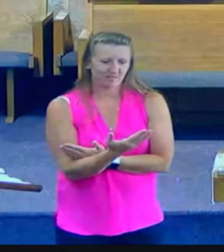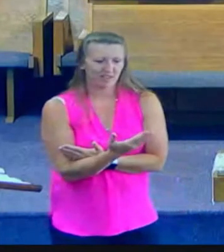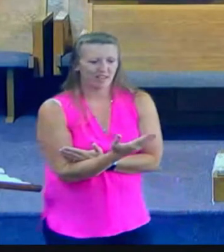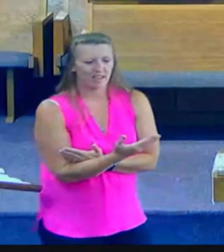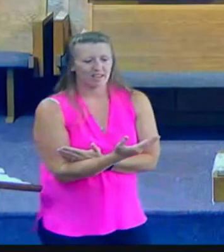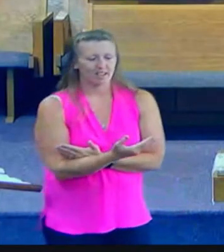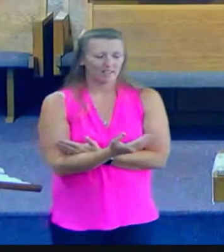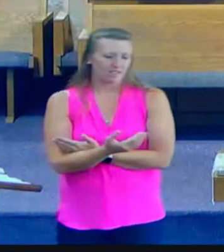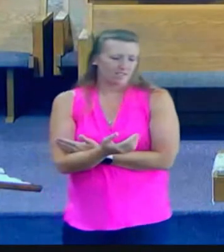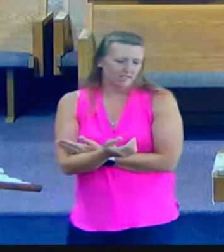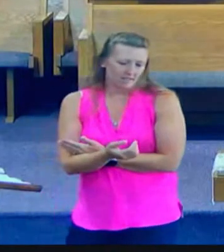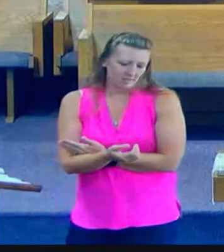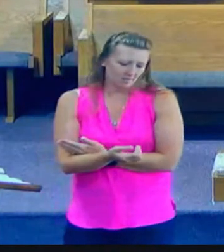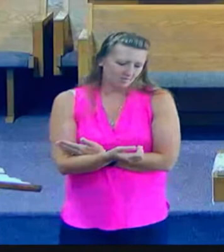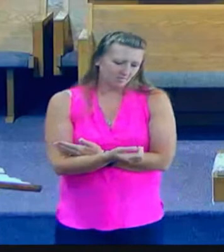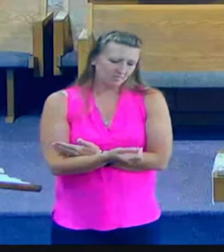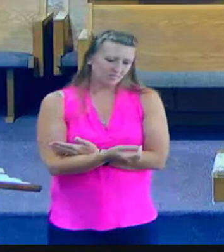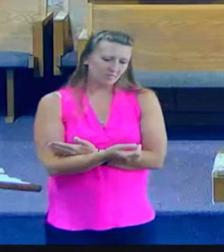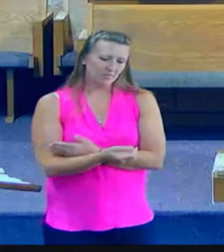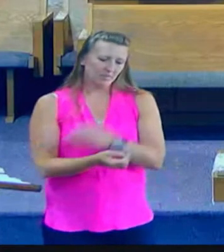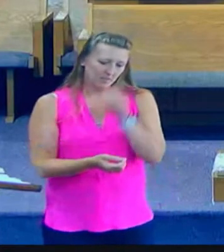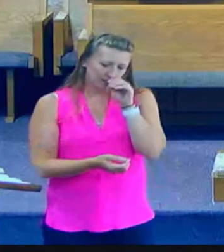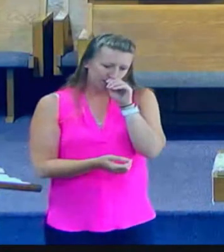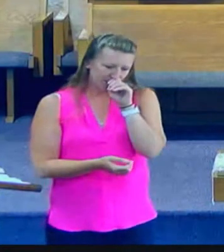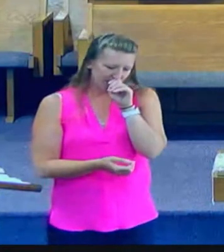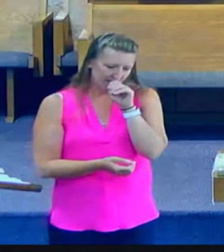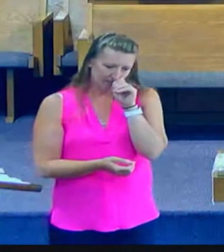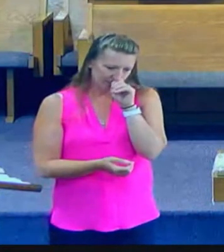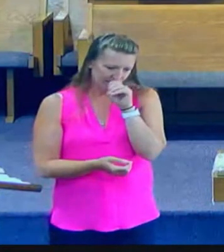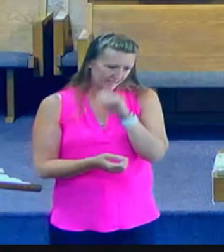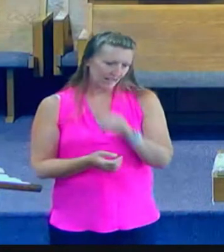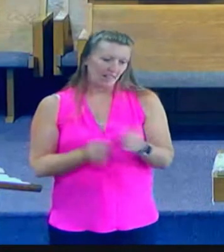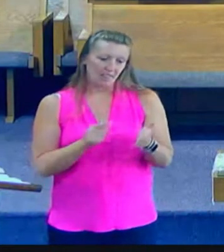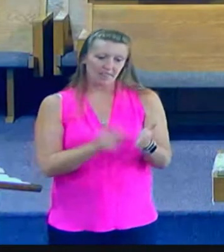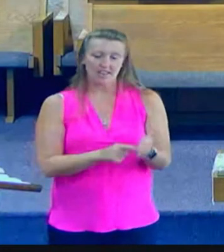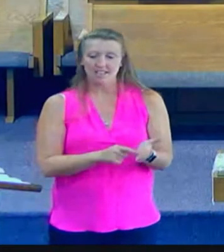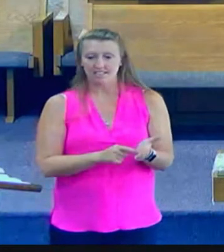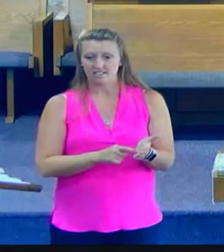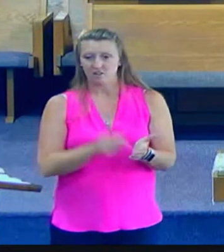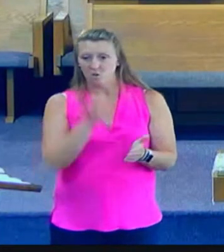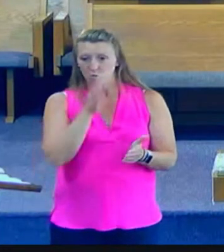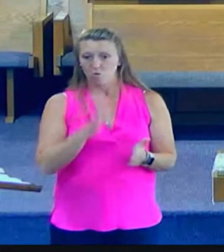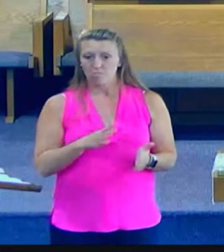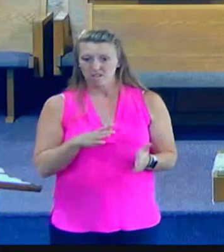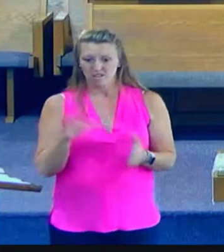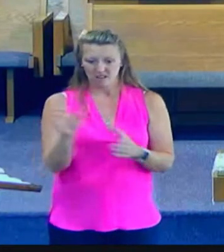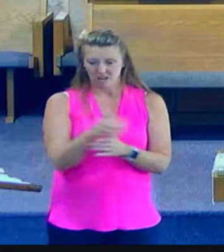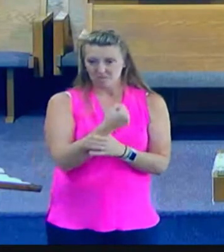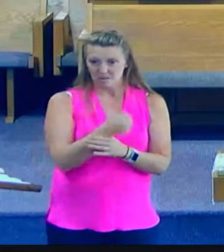the road for dead, this woman had been beaten up by society,